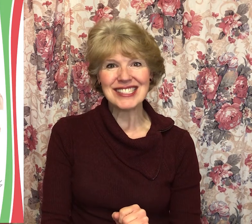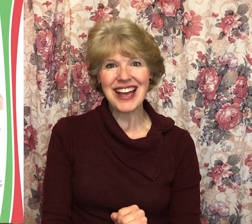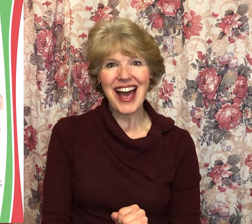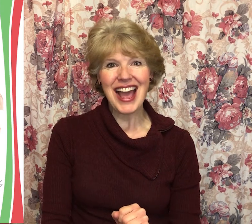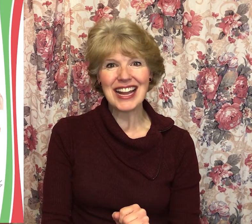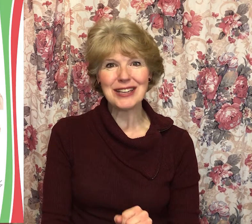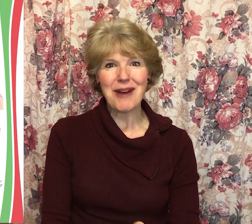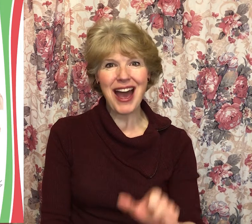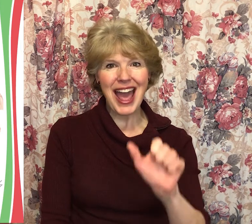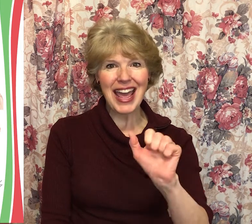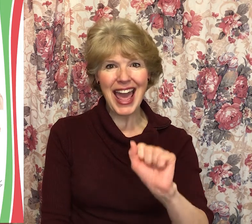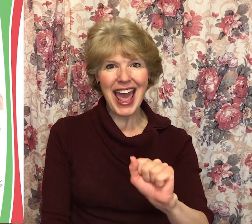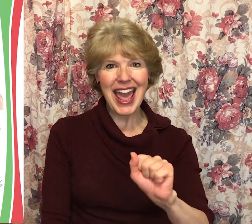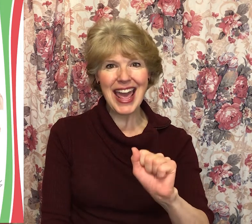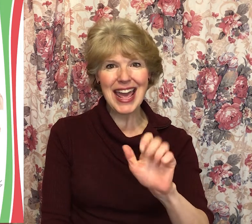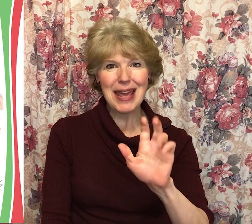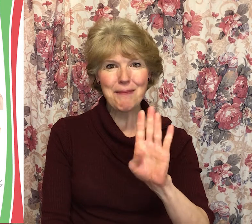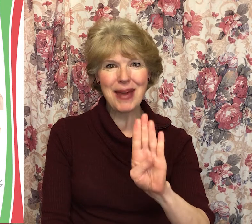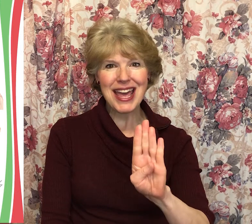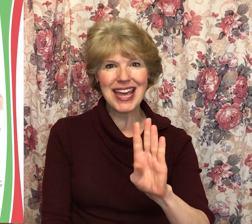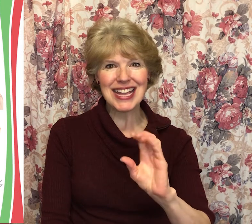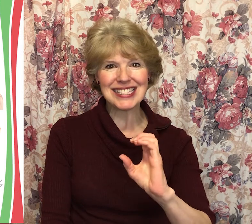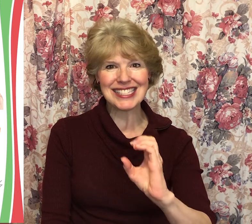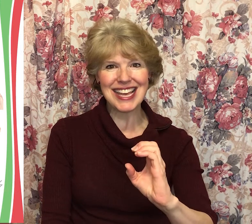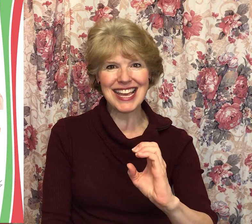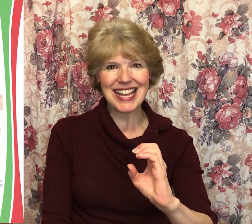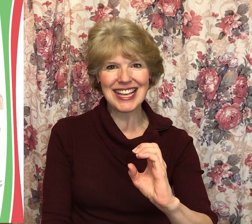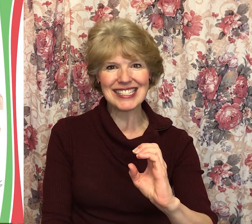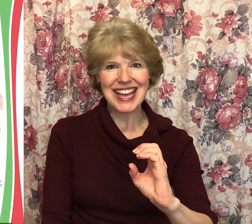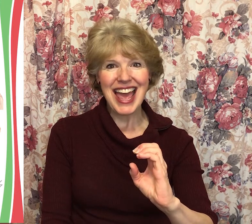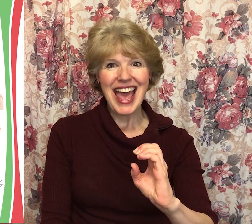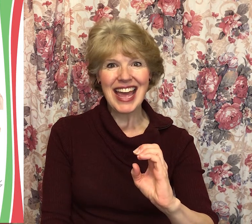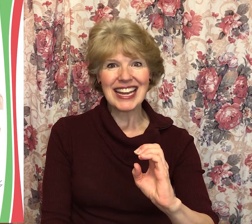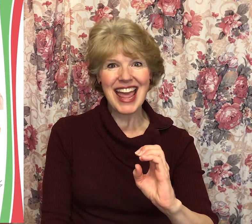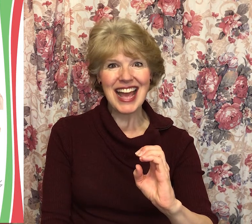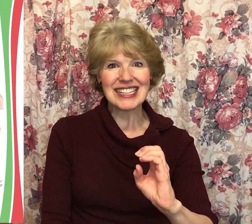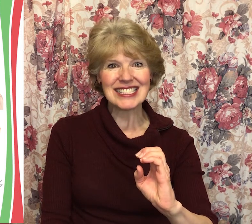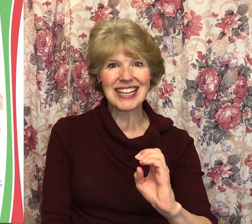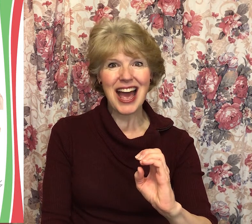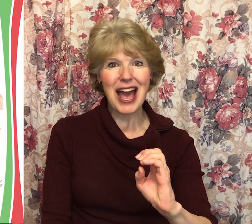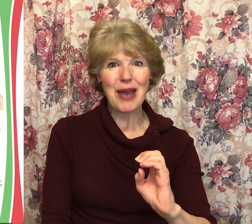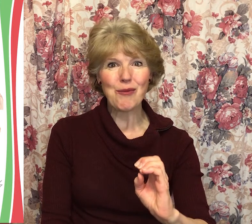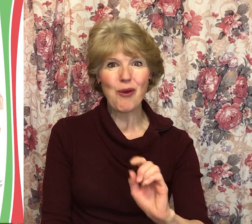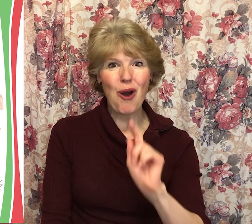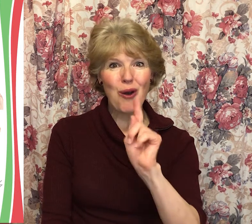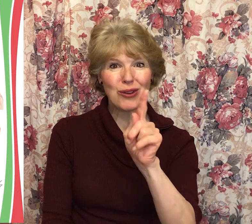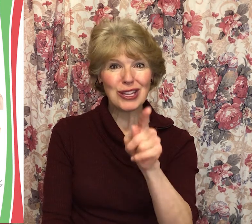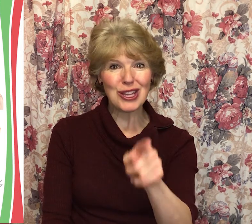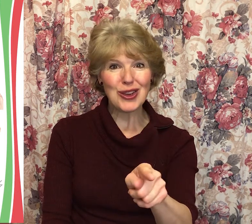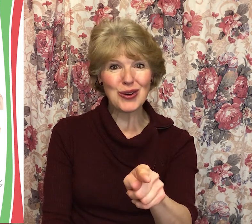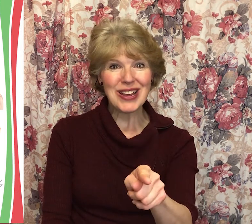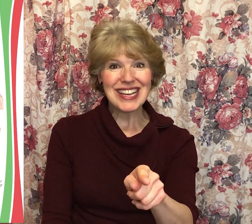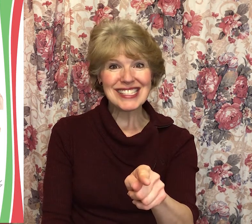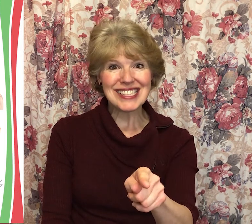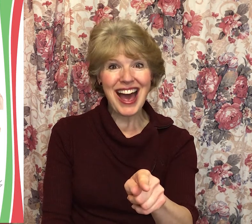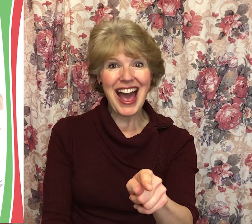signed my ABCs. Next time won't you sign